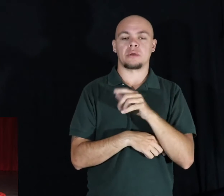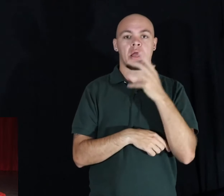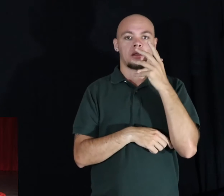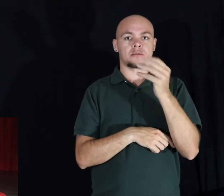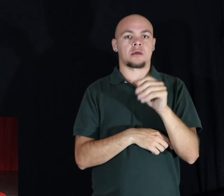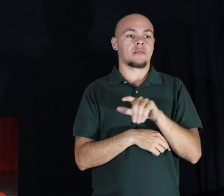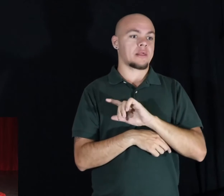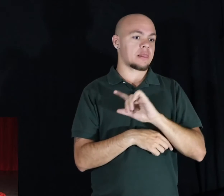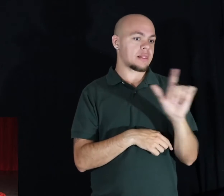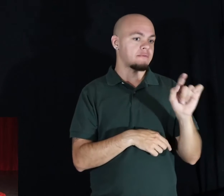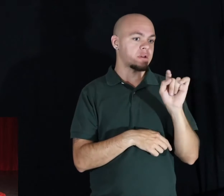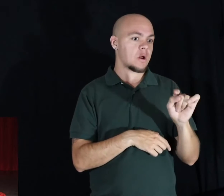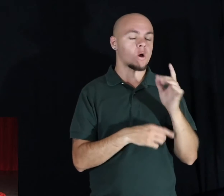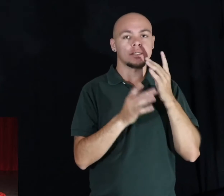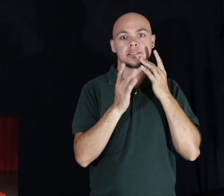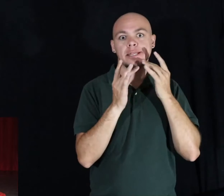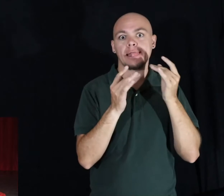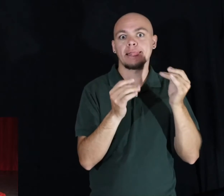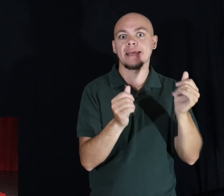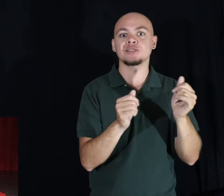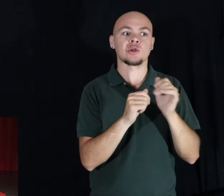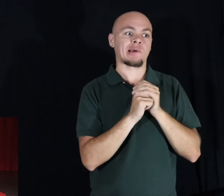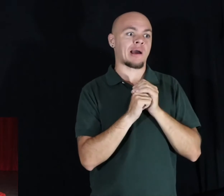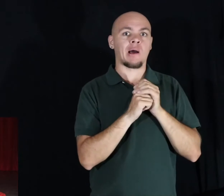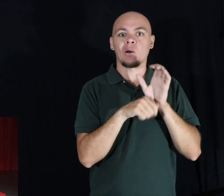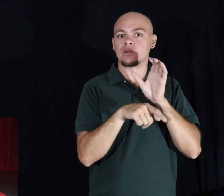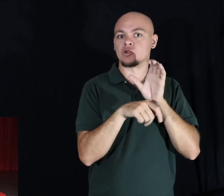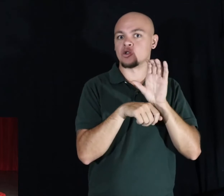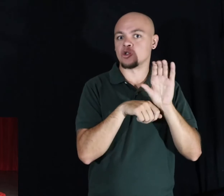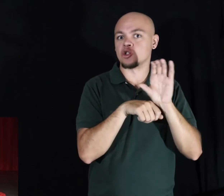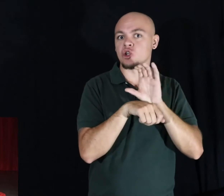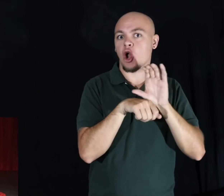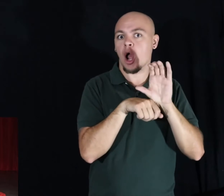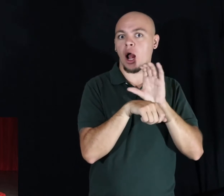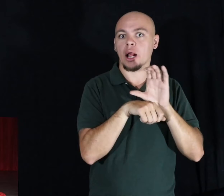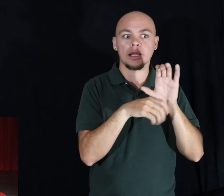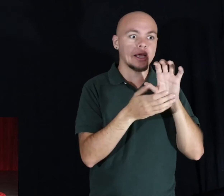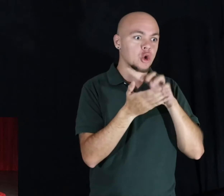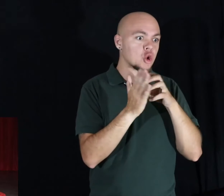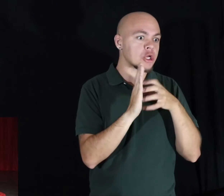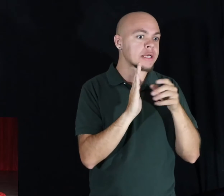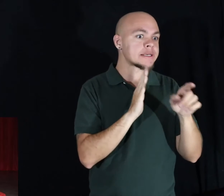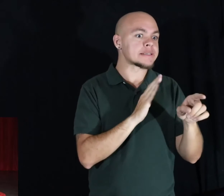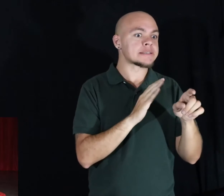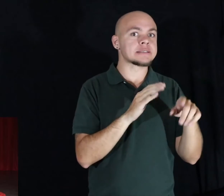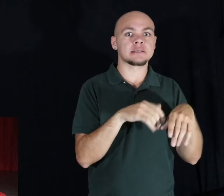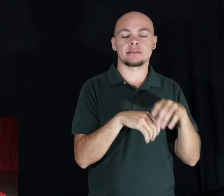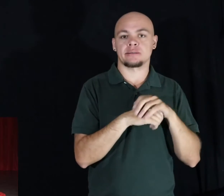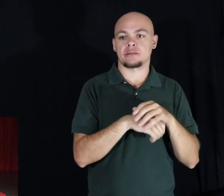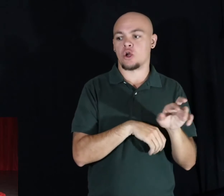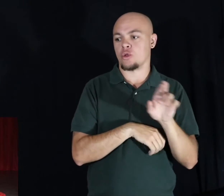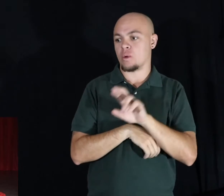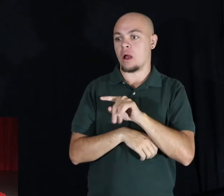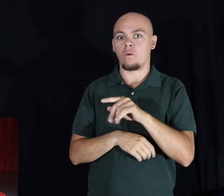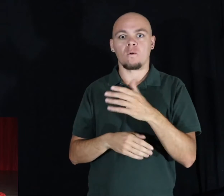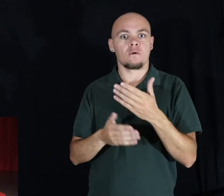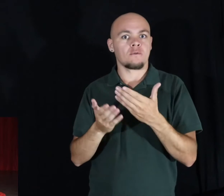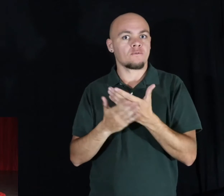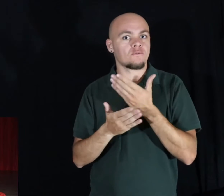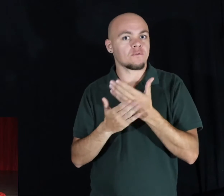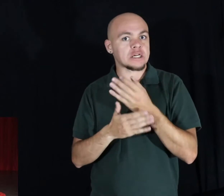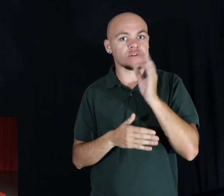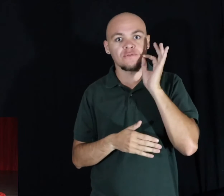tables is delicious chocolate chip cookies, squares, and everything alike. On the right side is fresh fruit and vegetables.